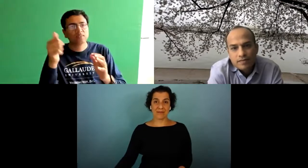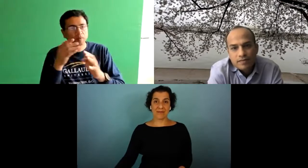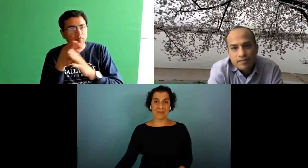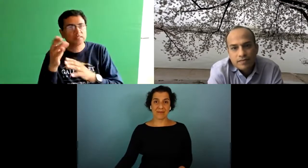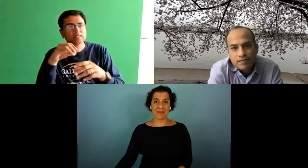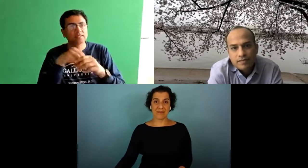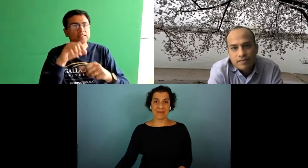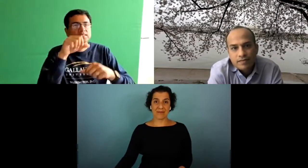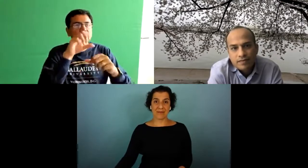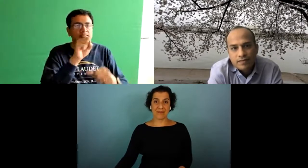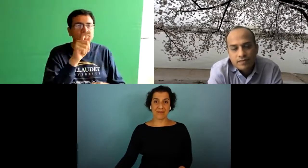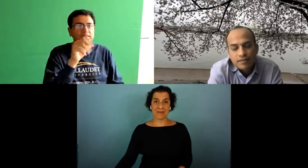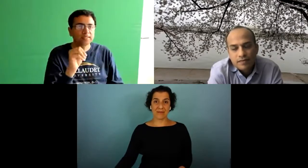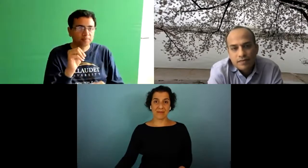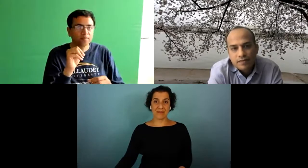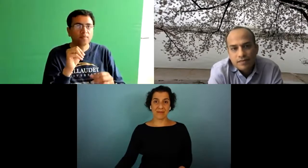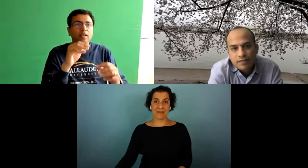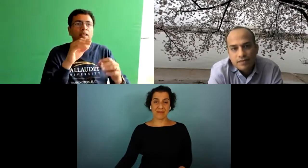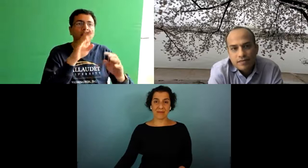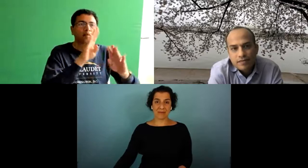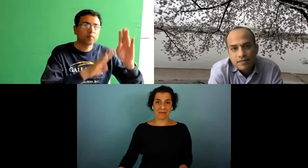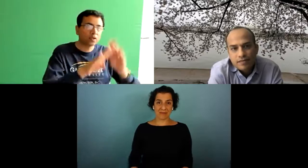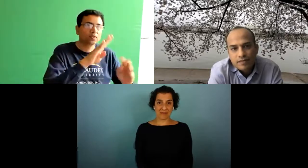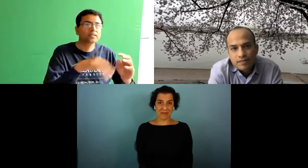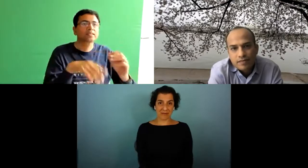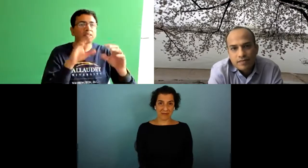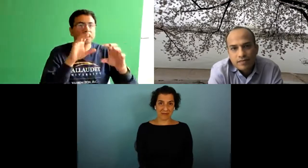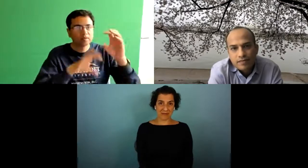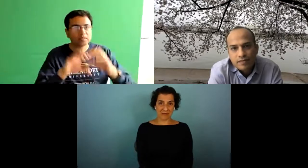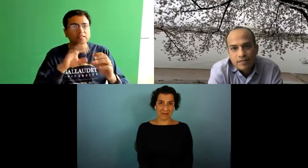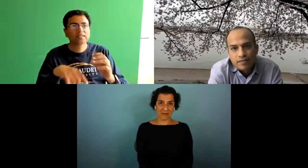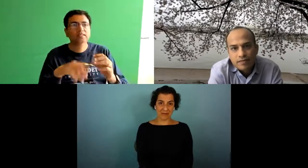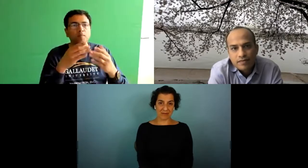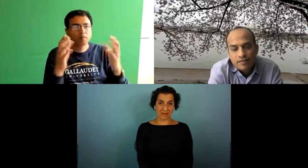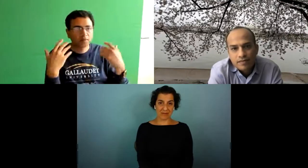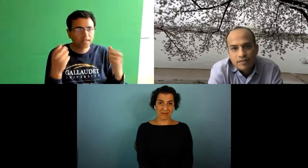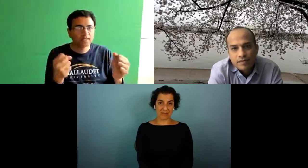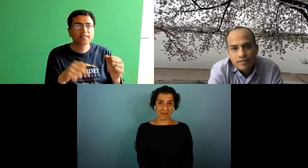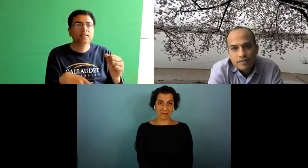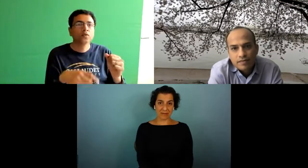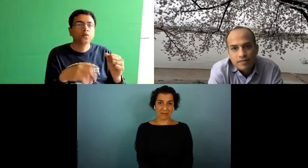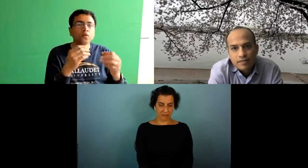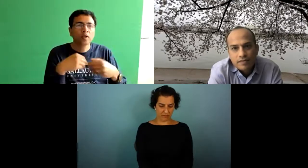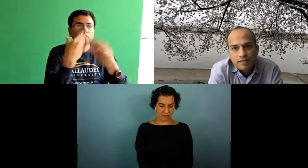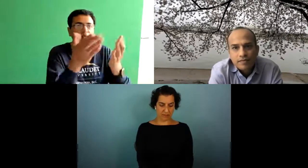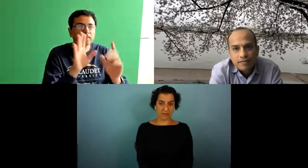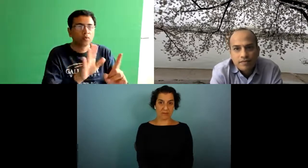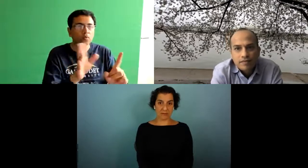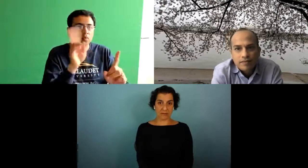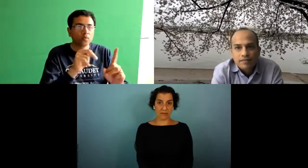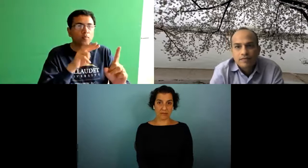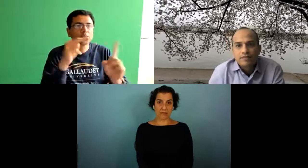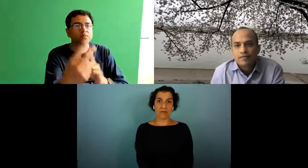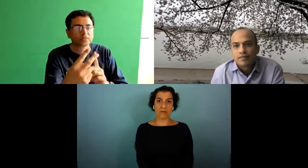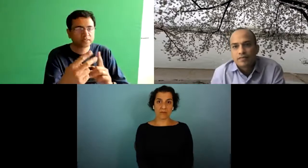there's another field excuse me another major other majors that we have in the stem field so biology chemistry public health